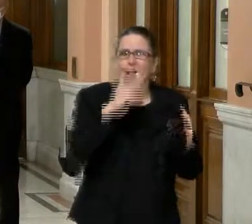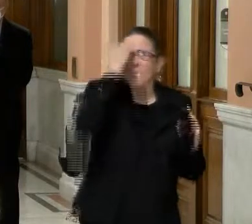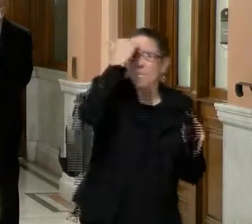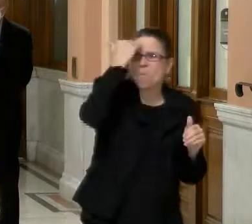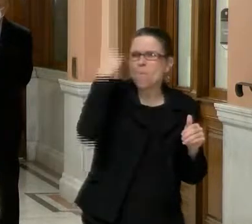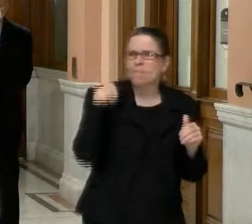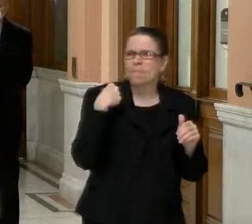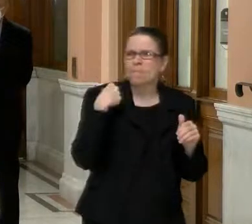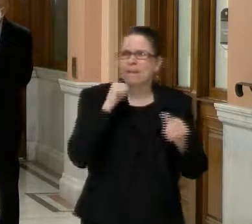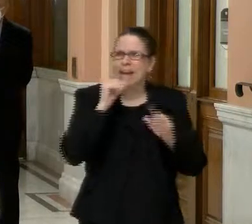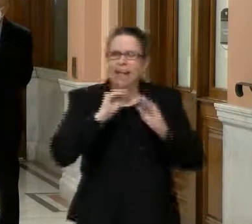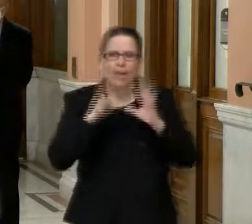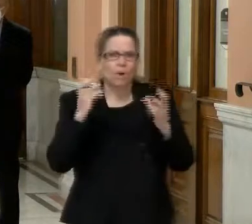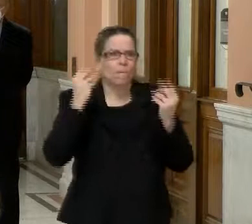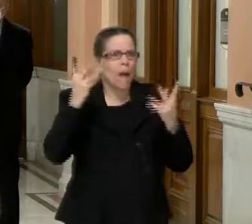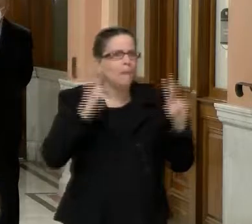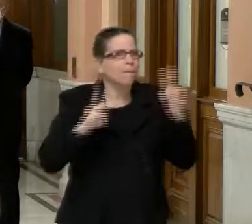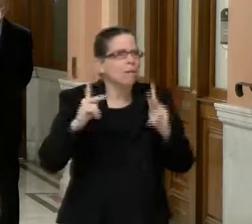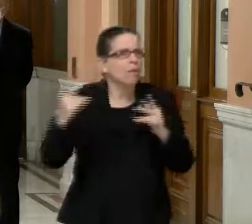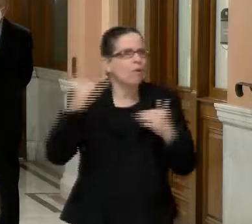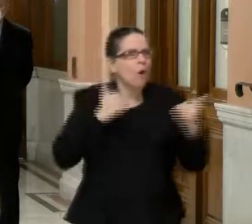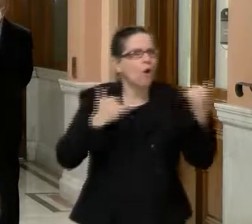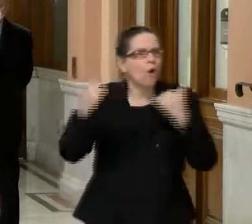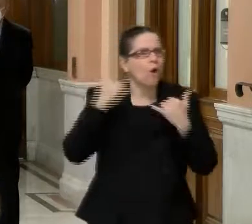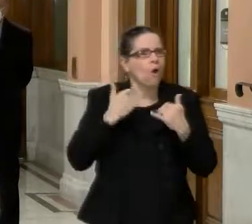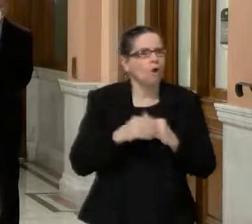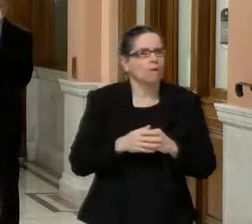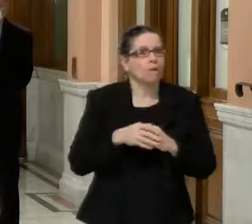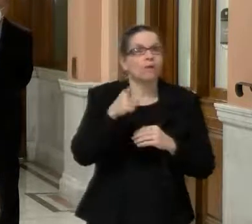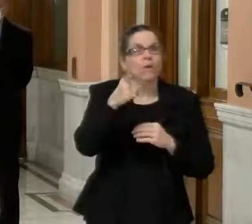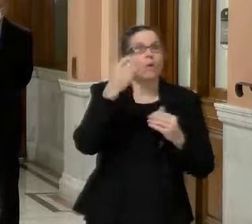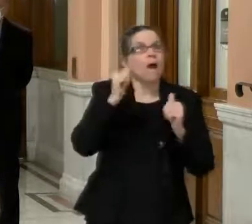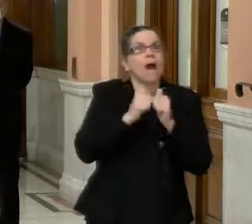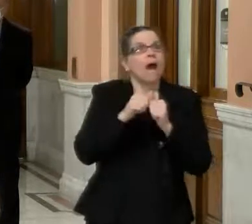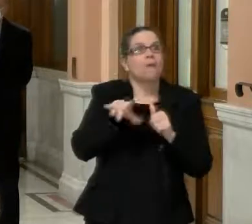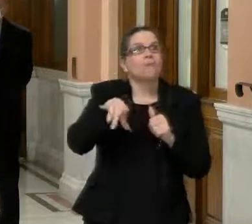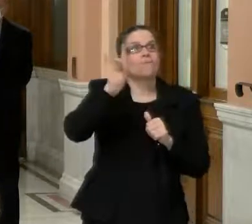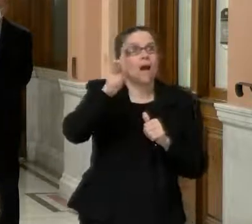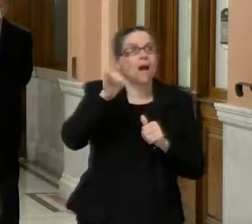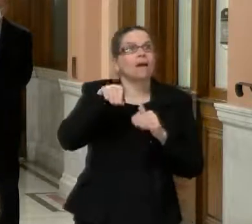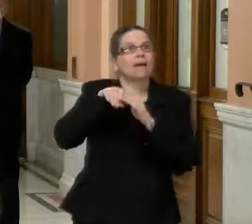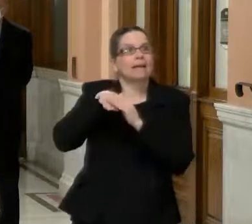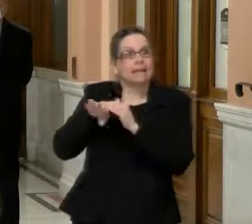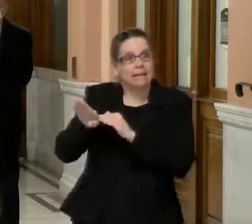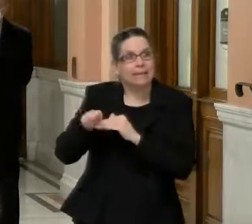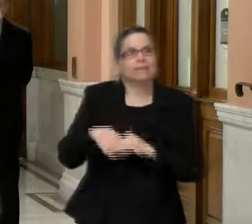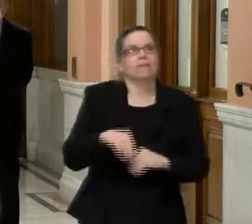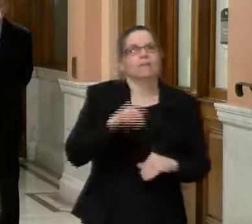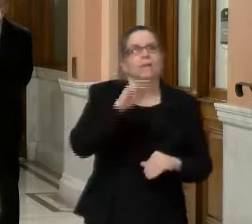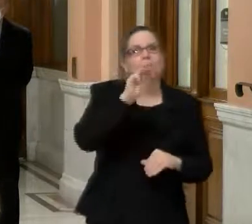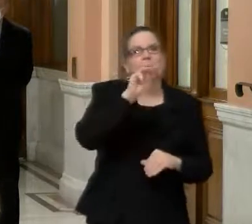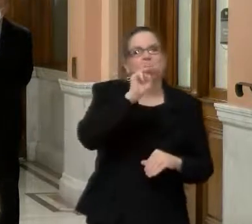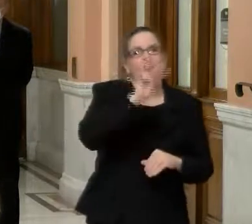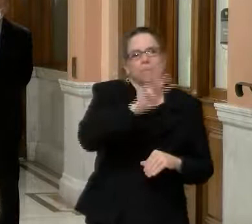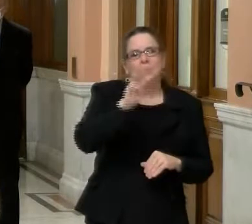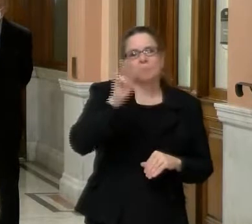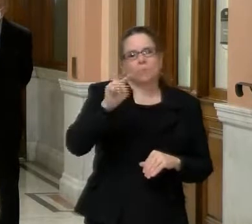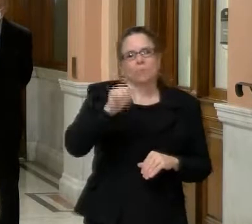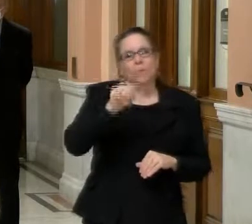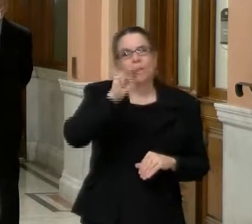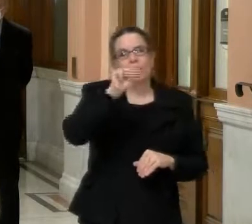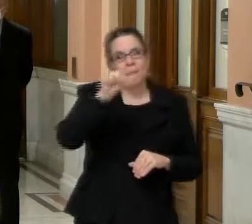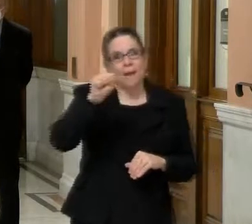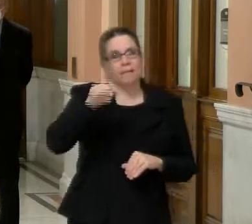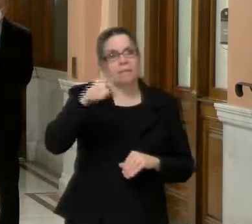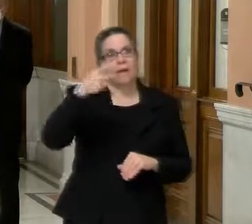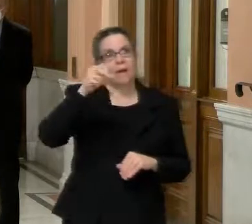vaccine, you can go on www.nast.gov, uh, and look up, um, your